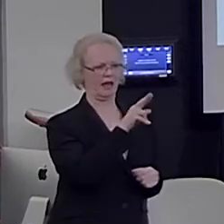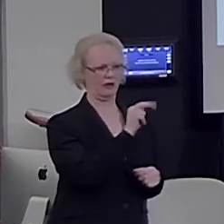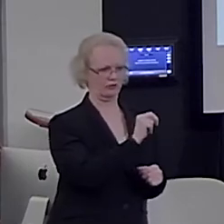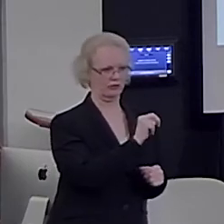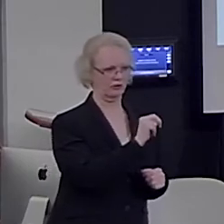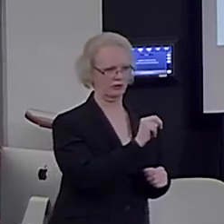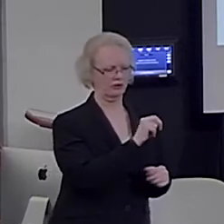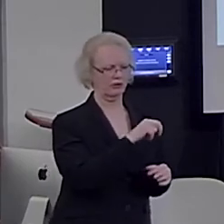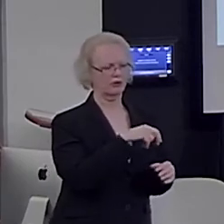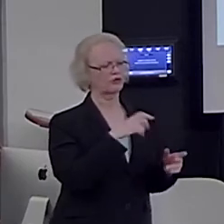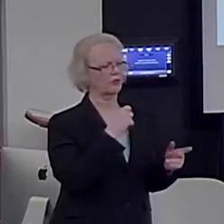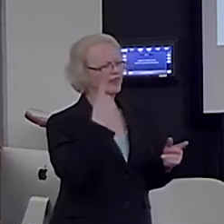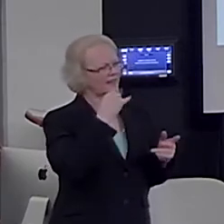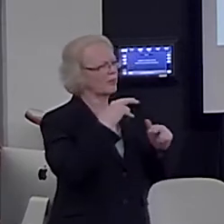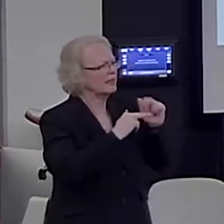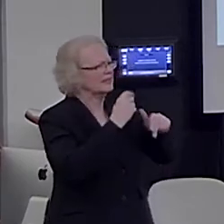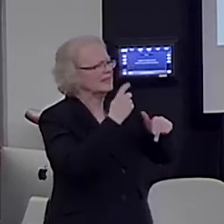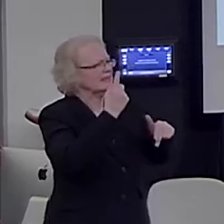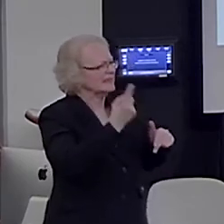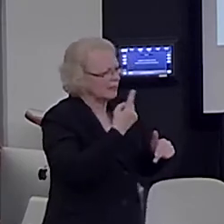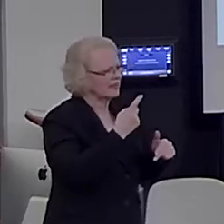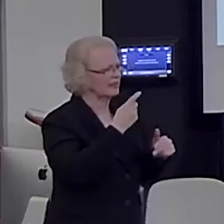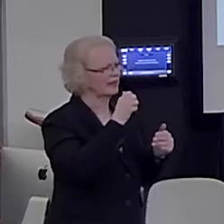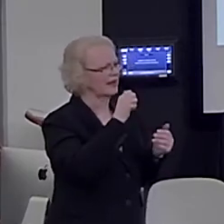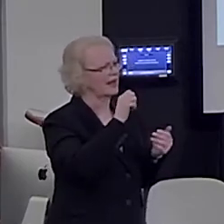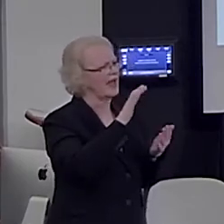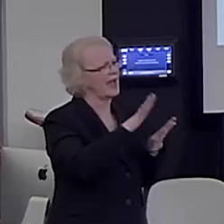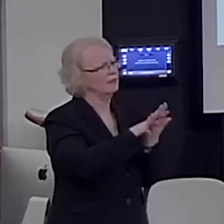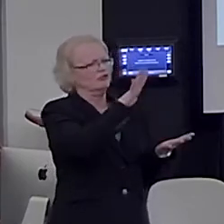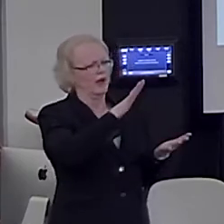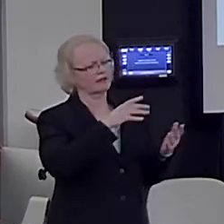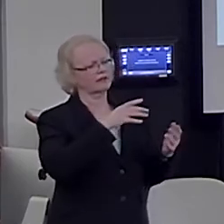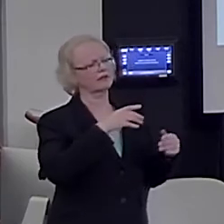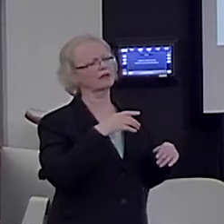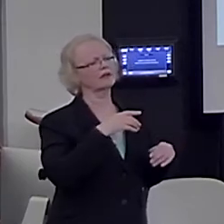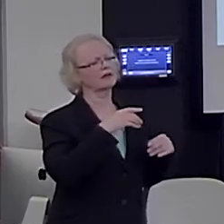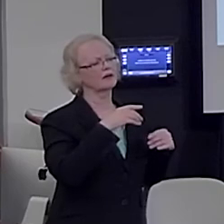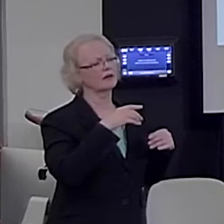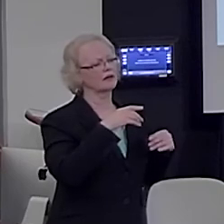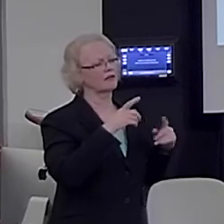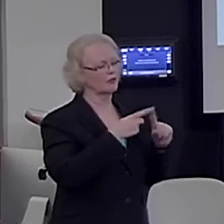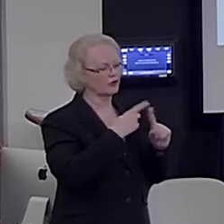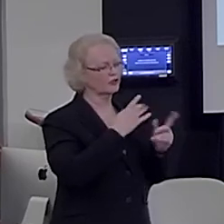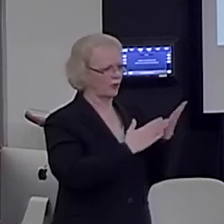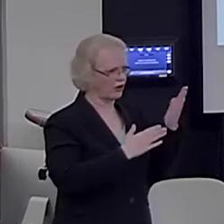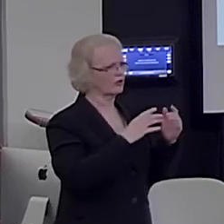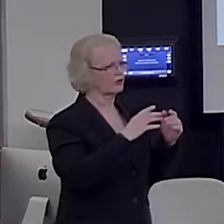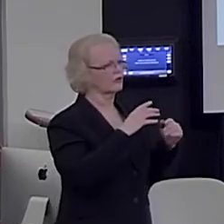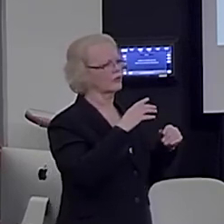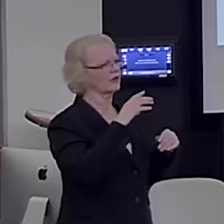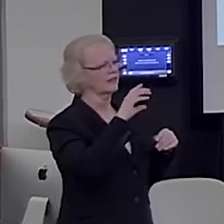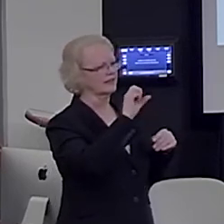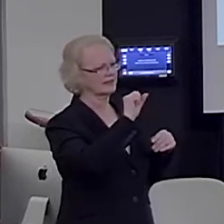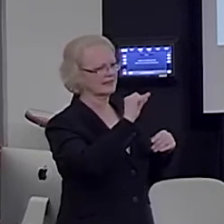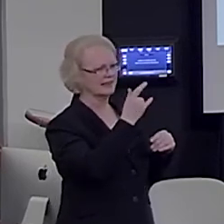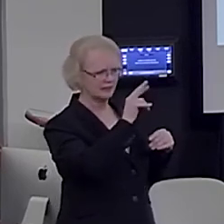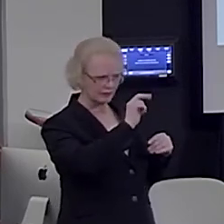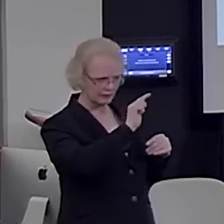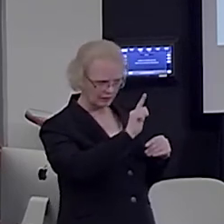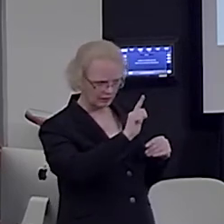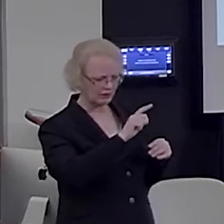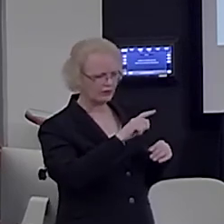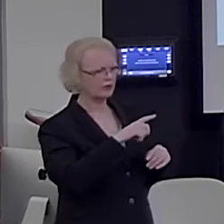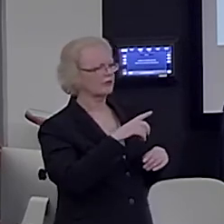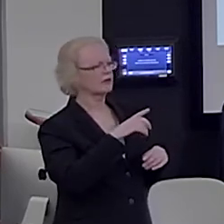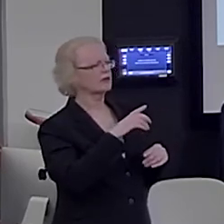may be building something like that. There is a first part where there is three tones. There's a second part where there is another one. And this is almost like a tree structure already.